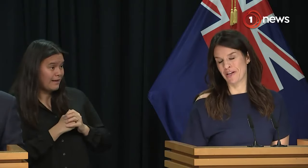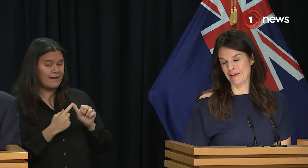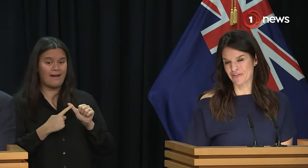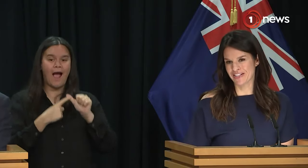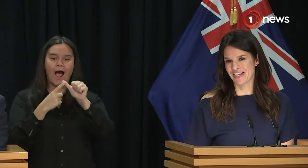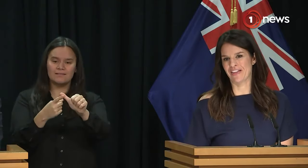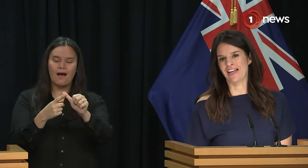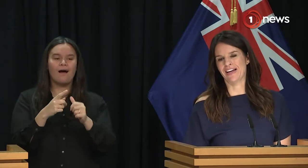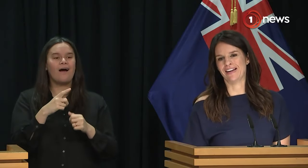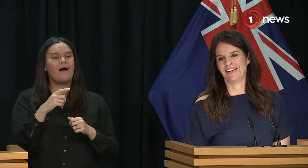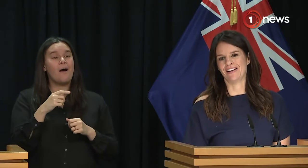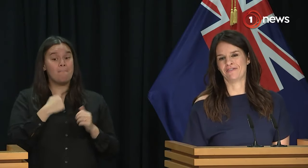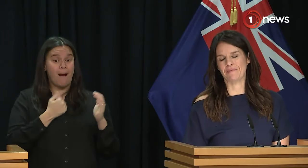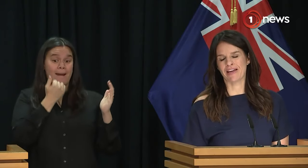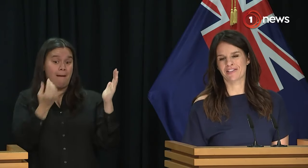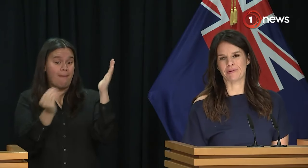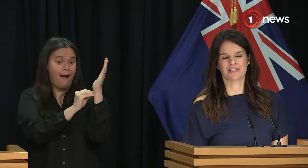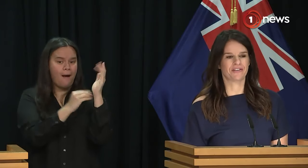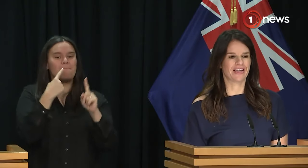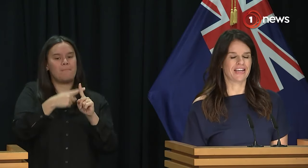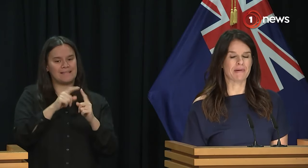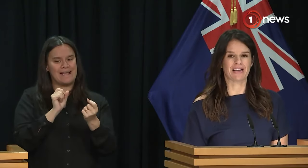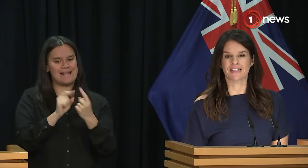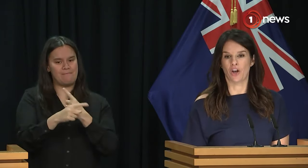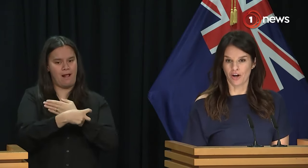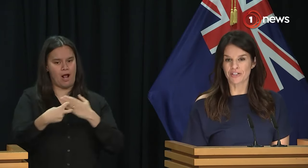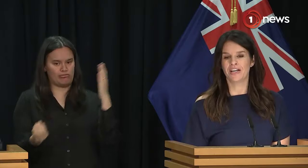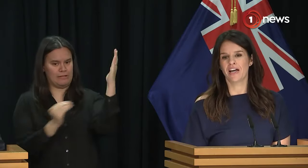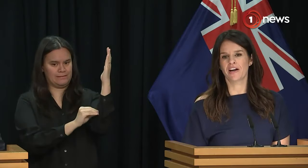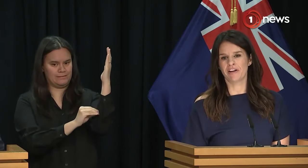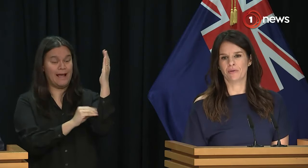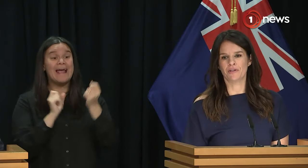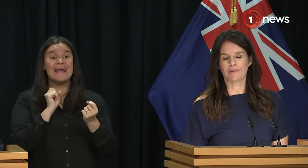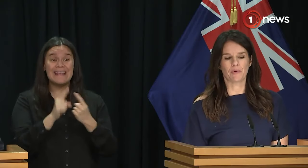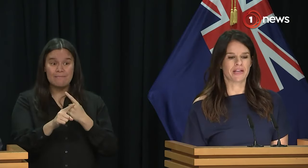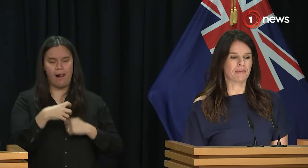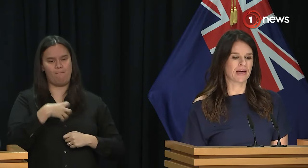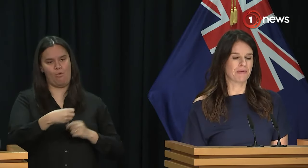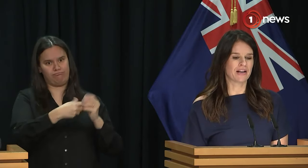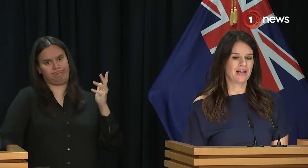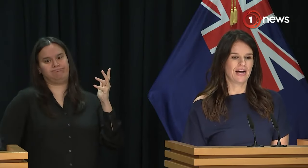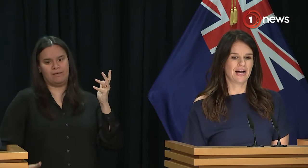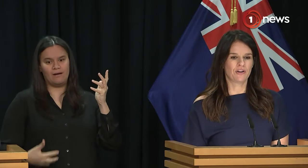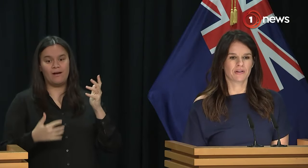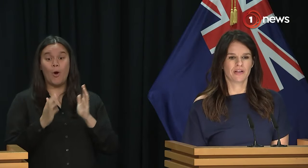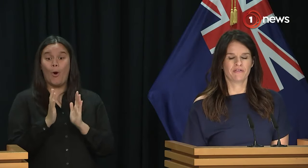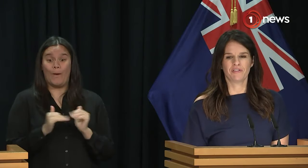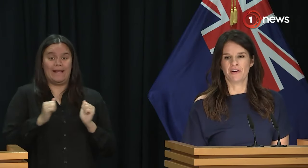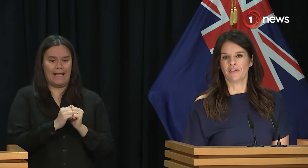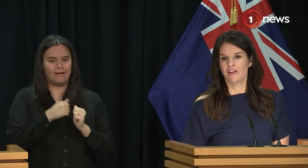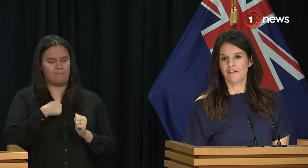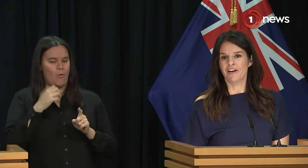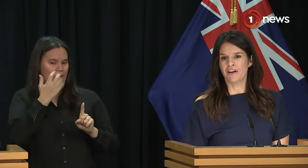We also put an email address, and they feedback to the minister, and they email us a lot, and I read all those in my weekend bag. But look,